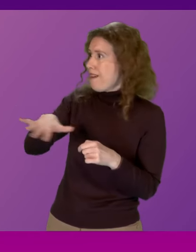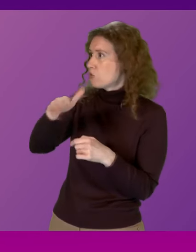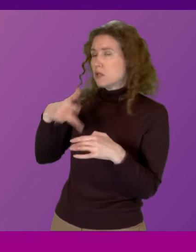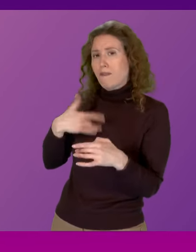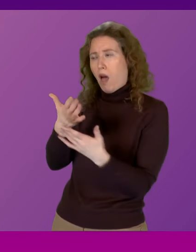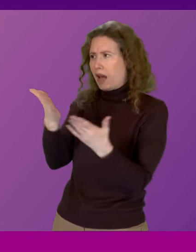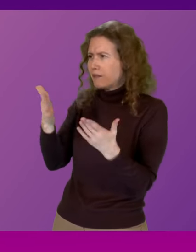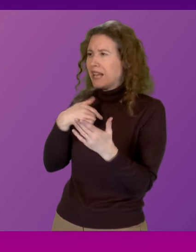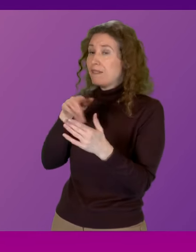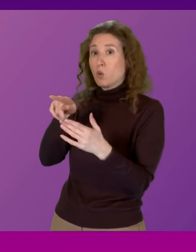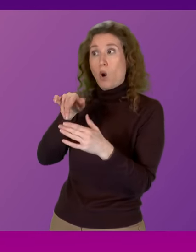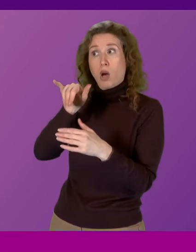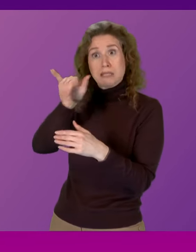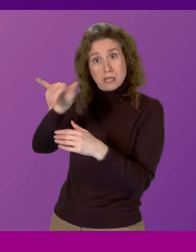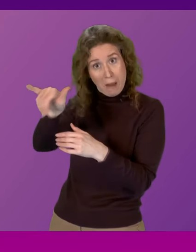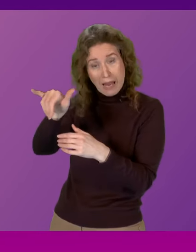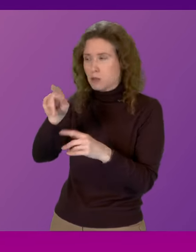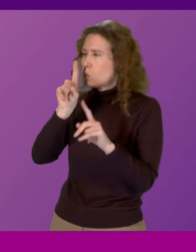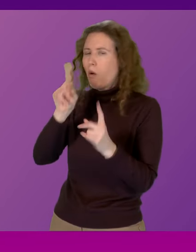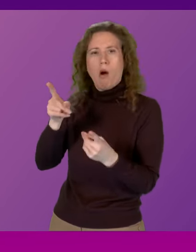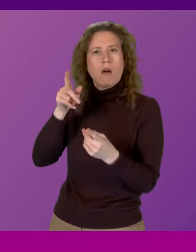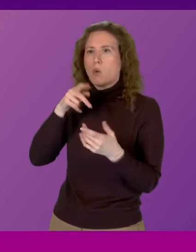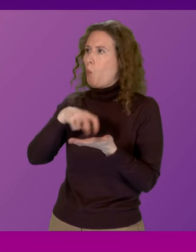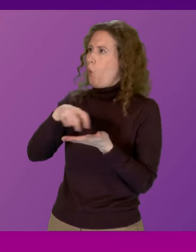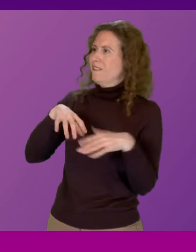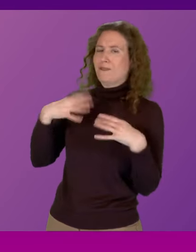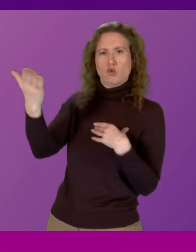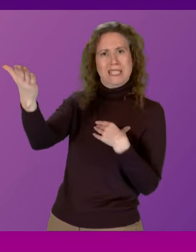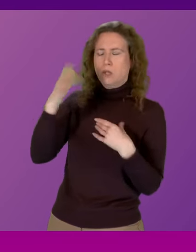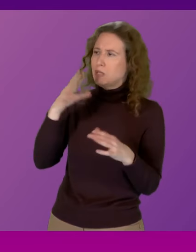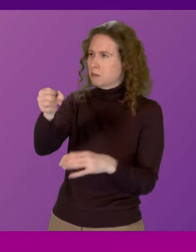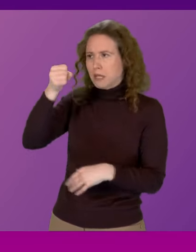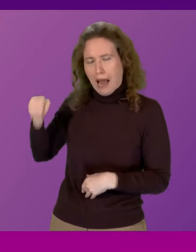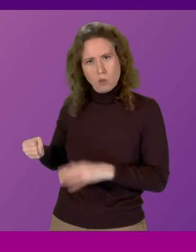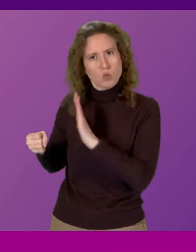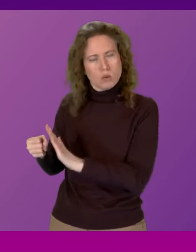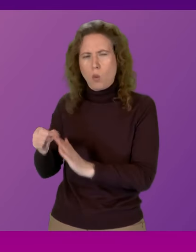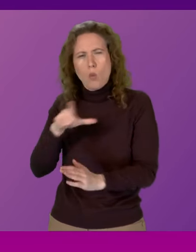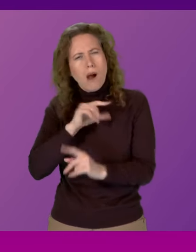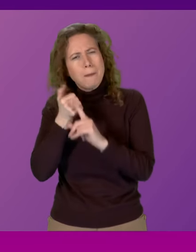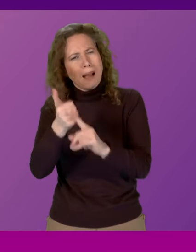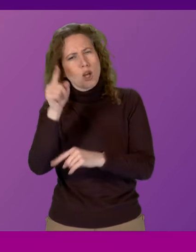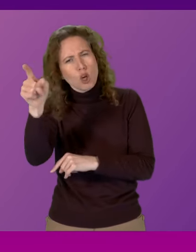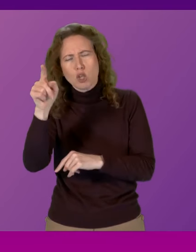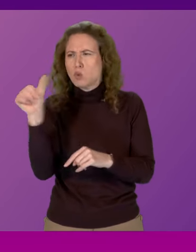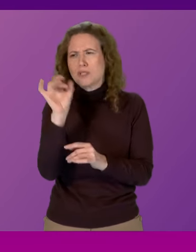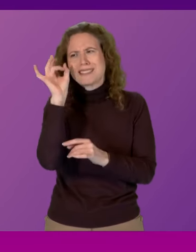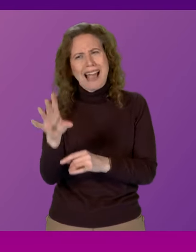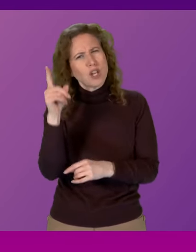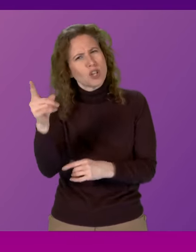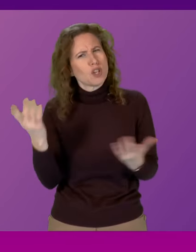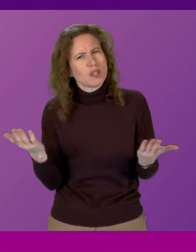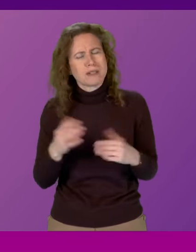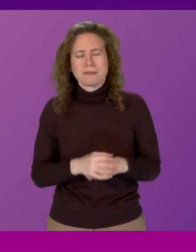free on a crime scene. So why does the First Minister continue to back and not sack the chief executive of this health board?